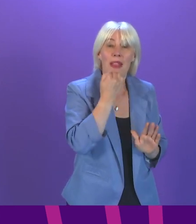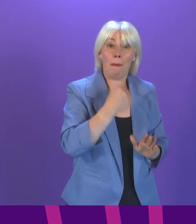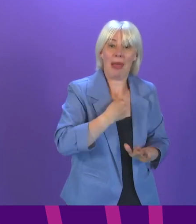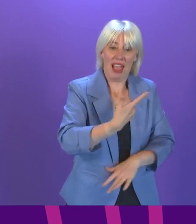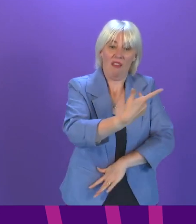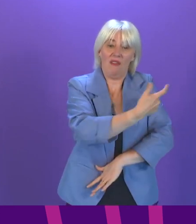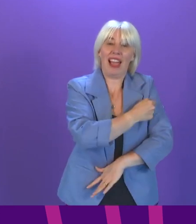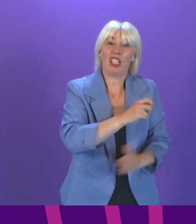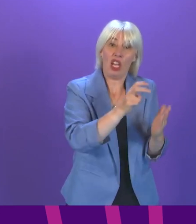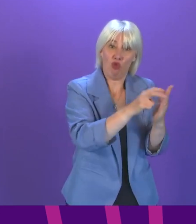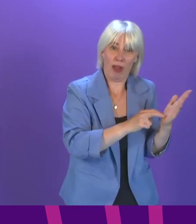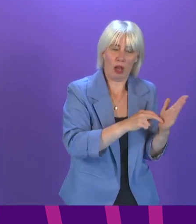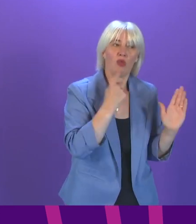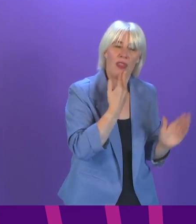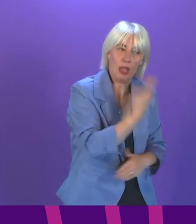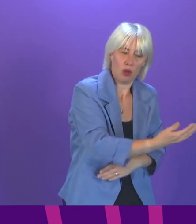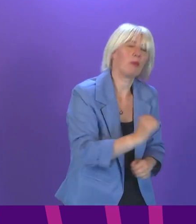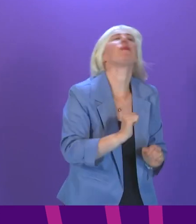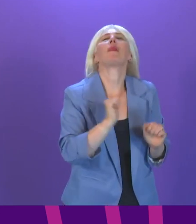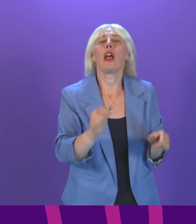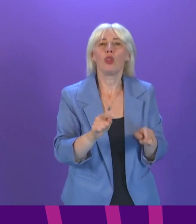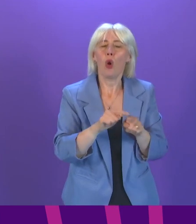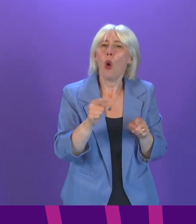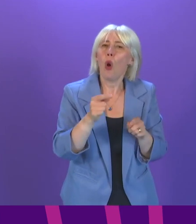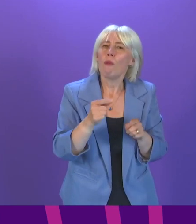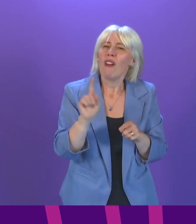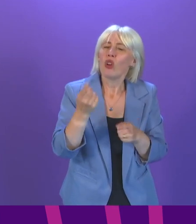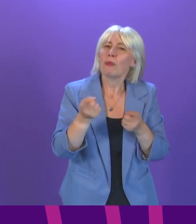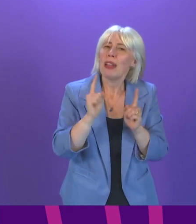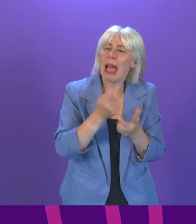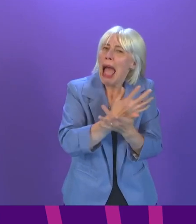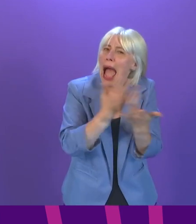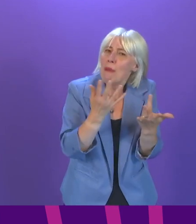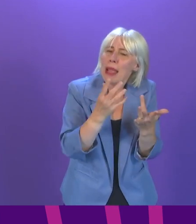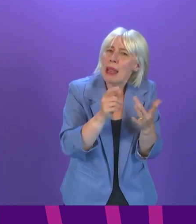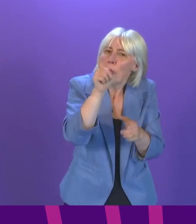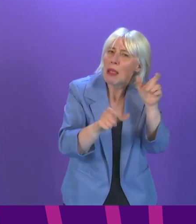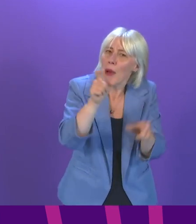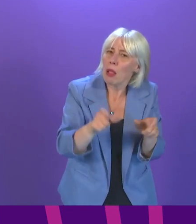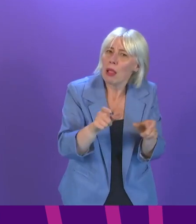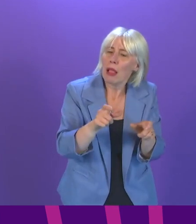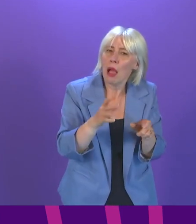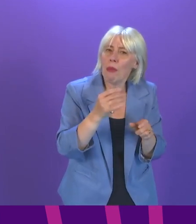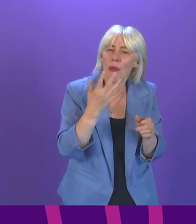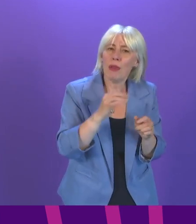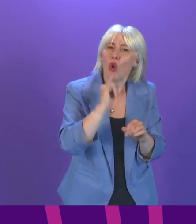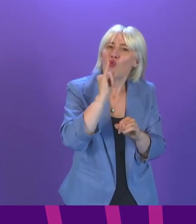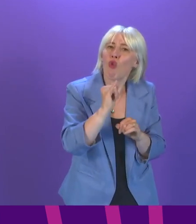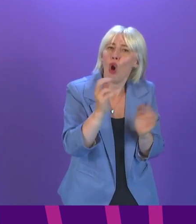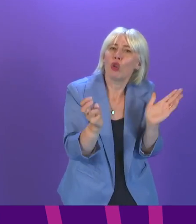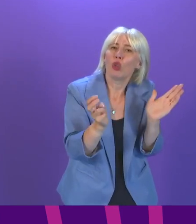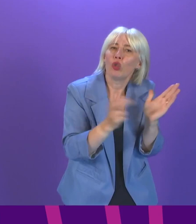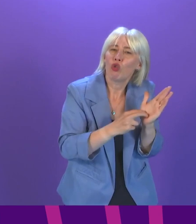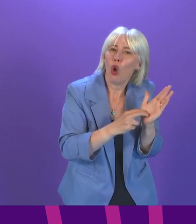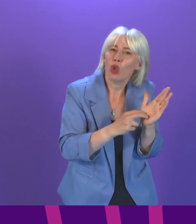just wonder if the First Minister can say anything about how many people we reckon have the record wrongly recorded, and